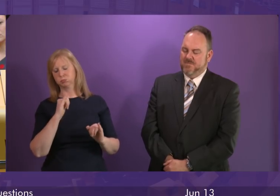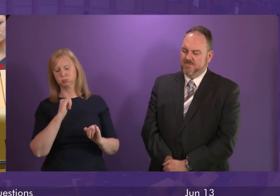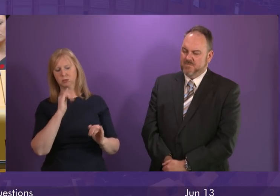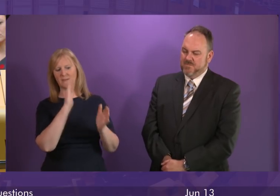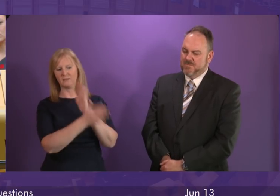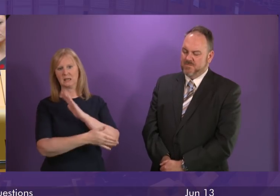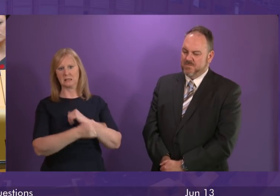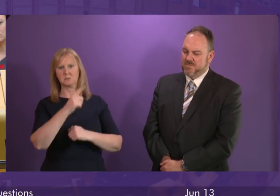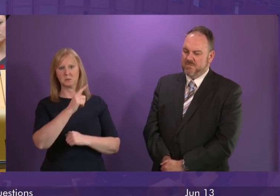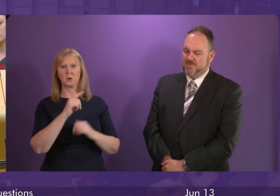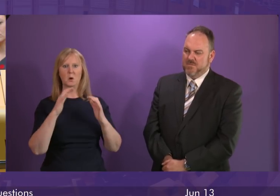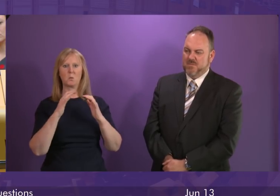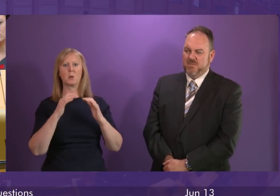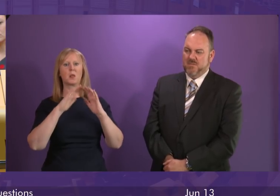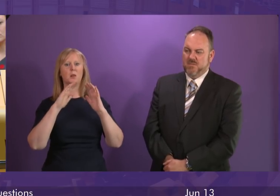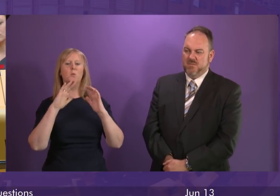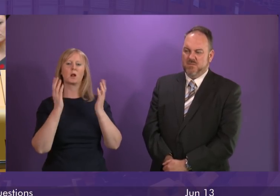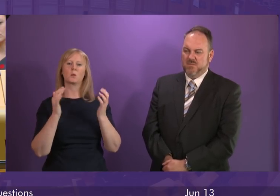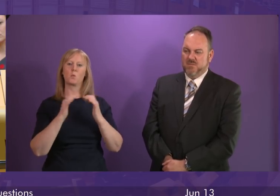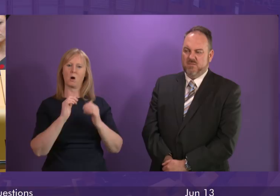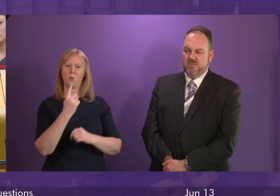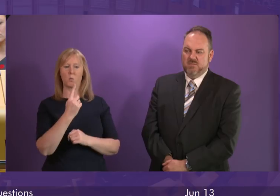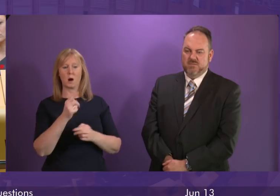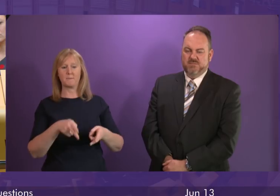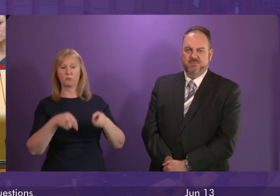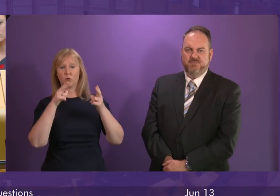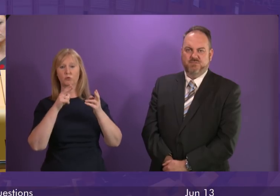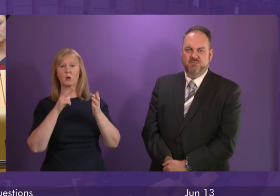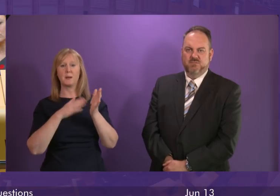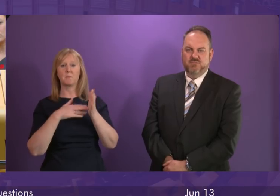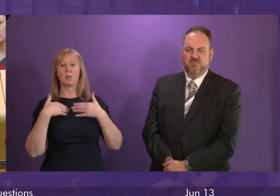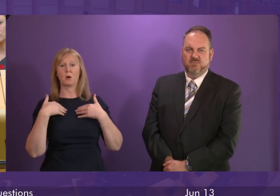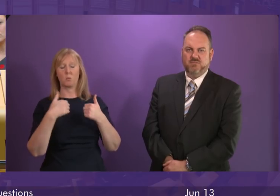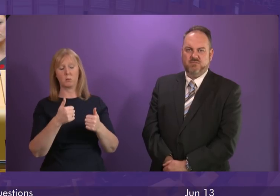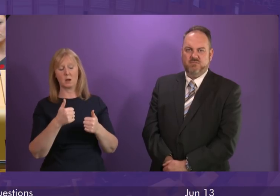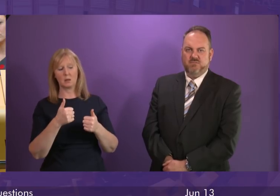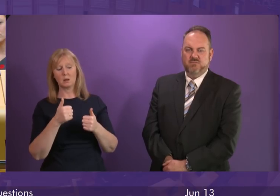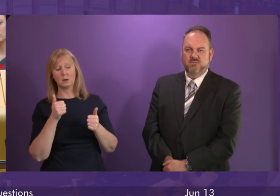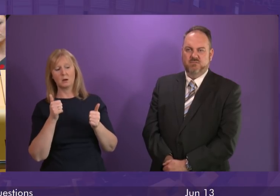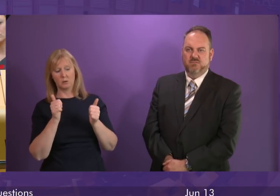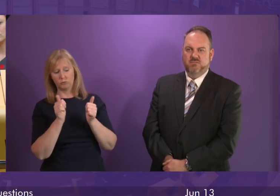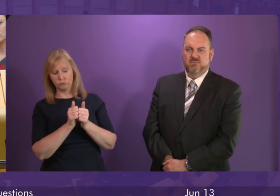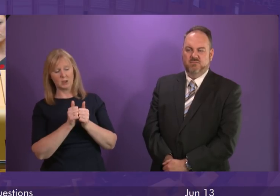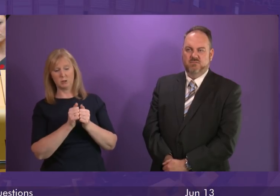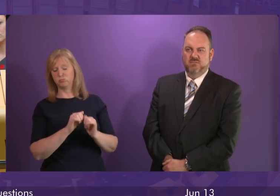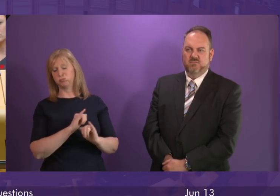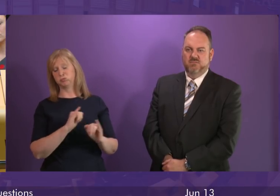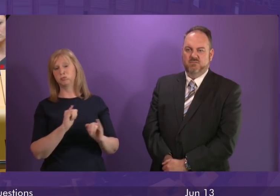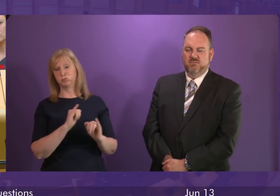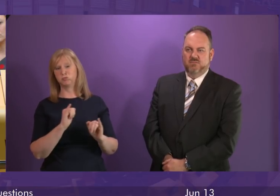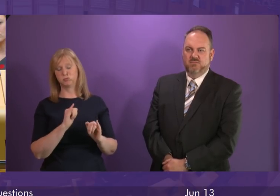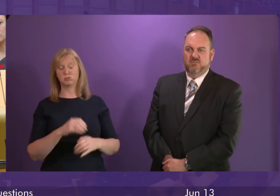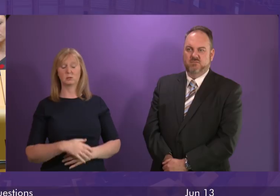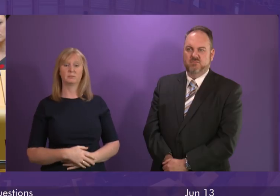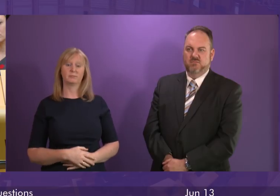of the World War I memorial in Motherwell and I joined with Claire Adamson and with others in condemning such a wicked and despicable